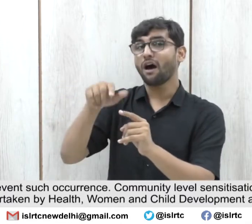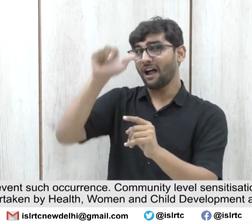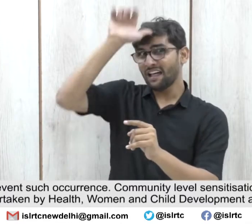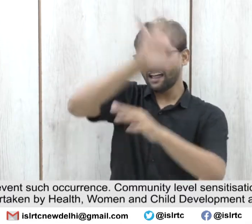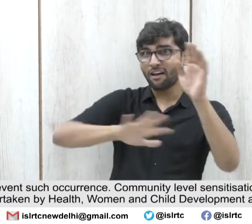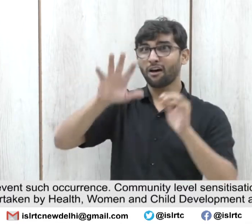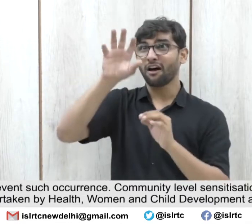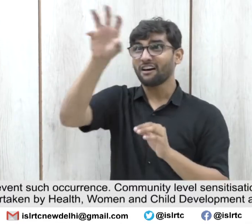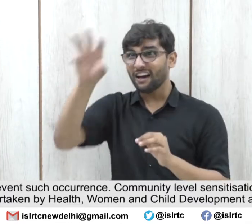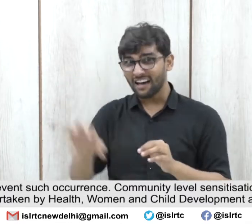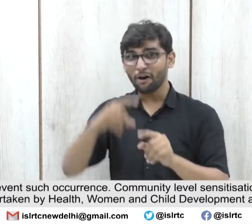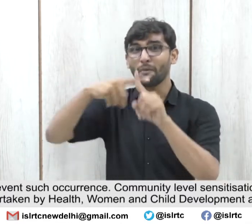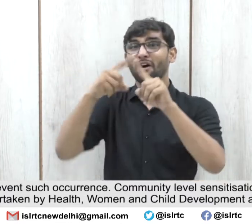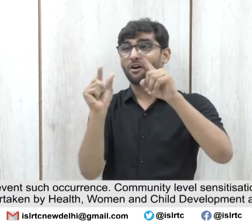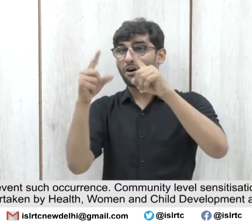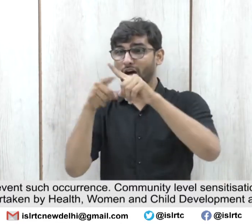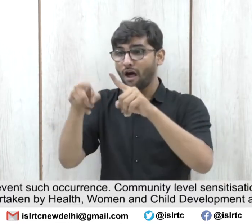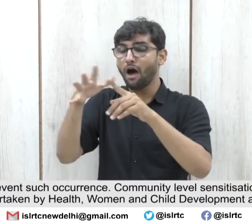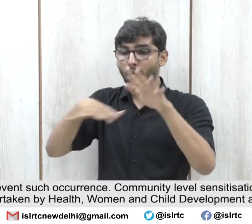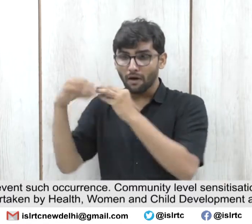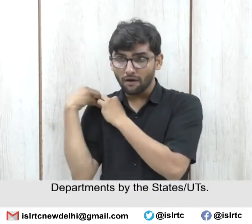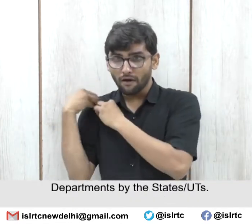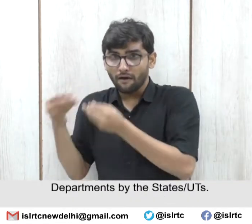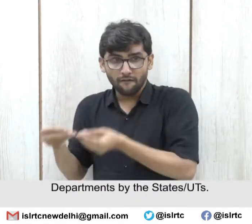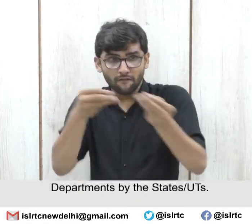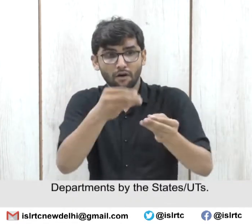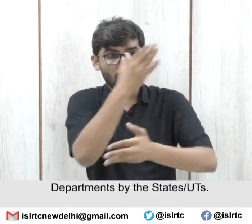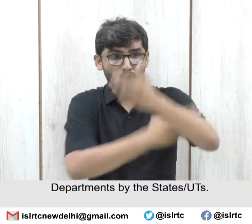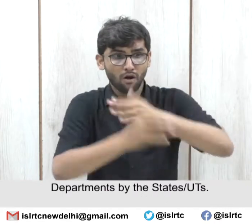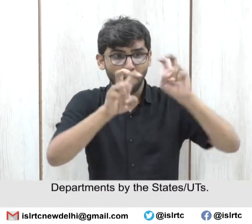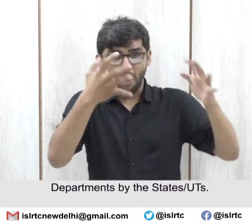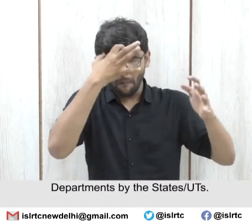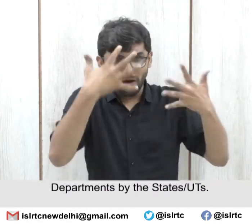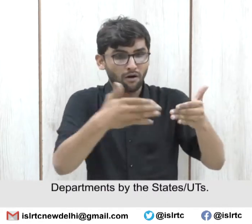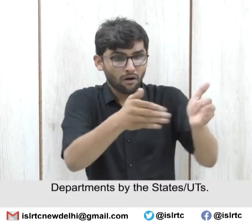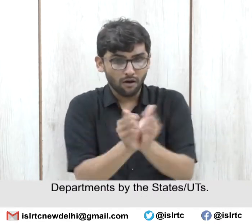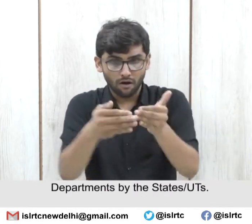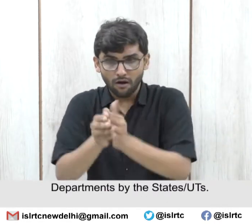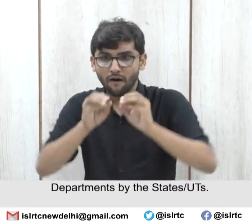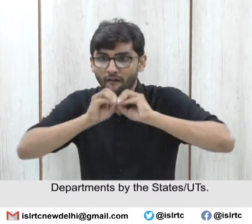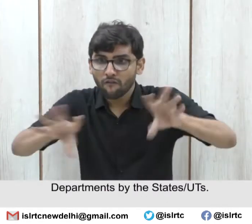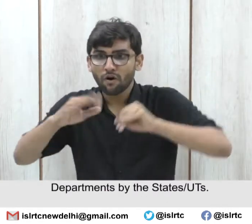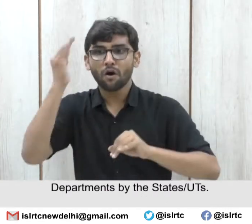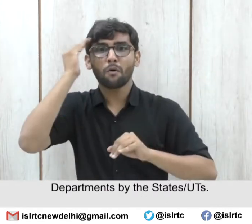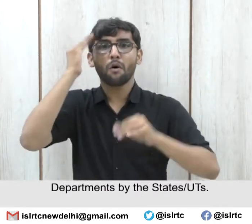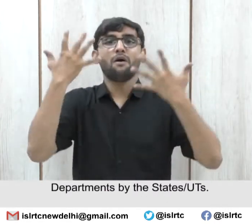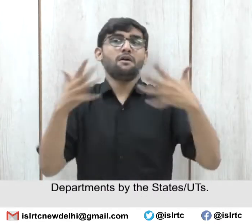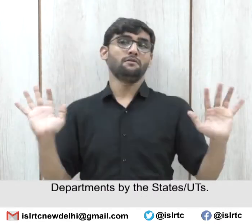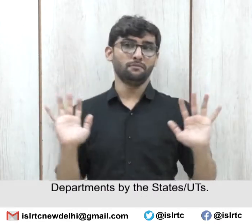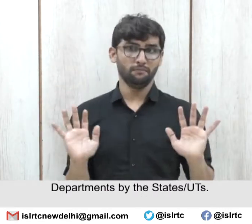child development and social welfare departments by the states and UTs.